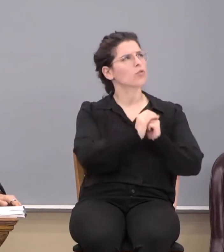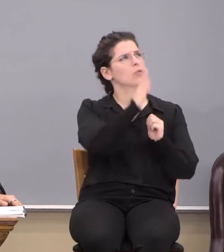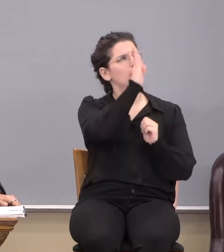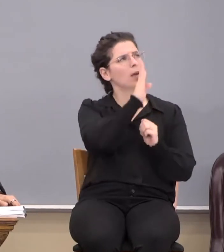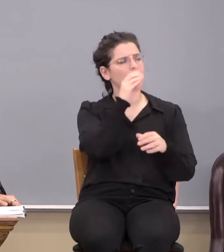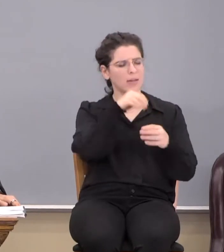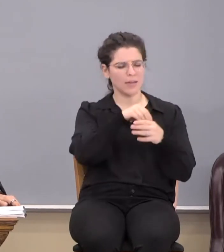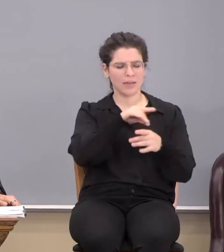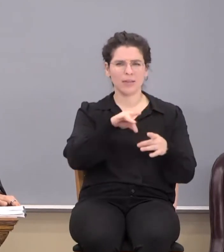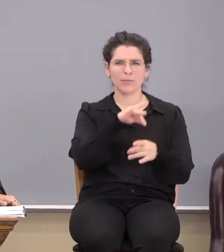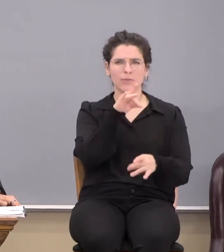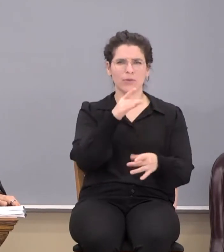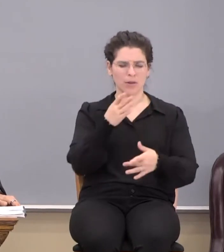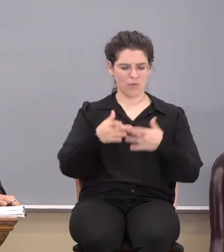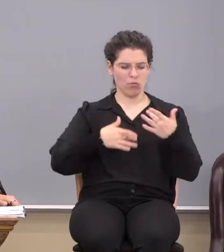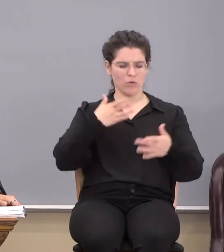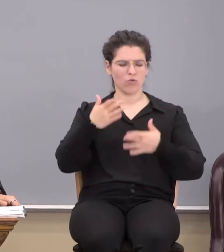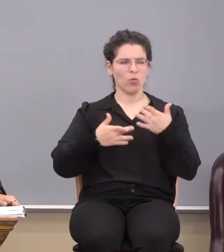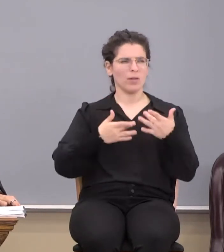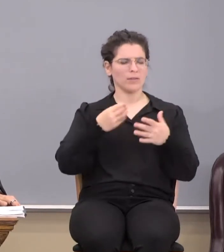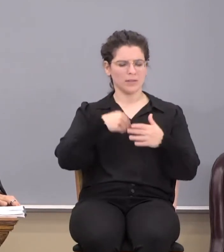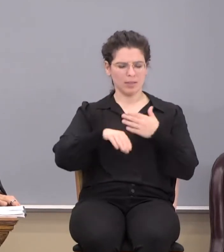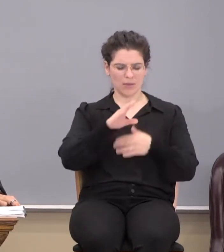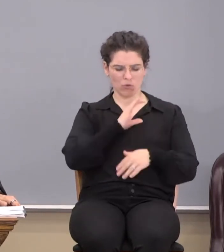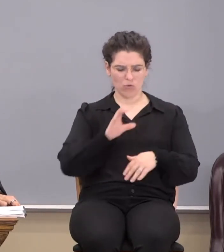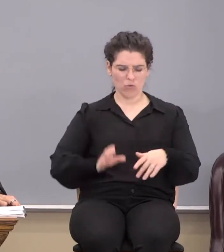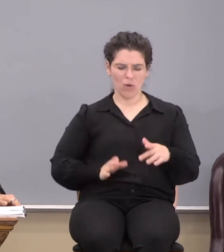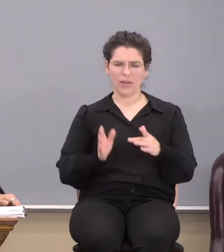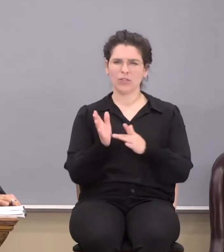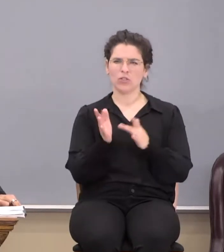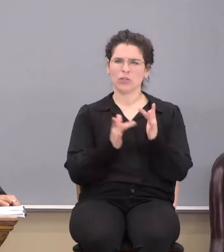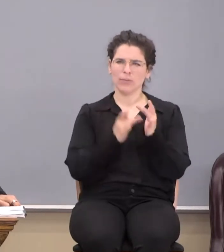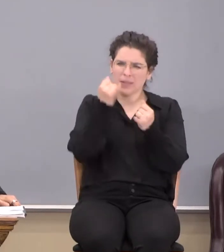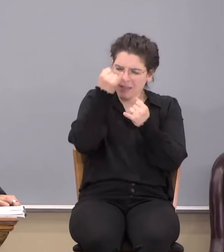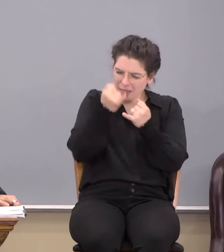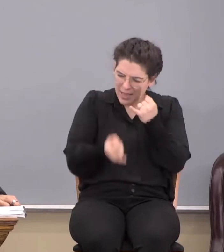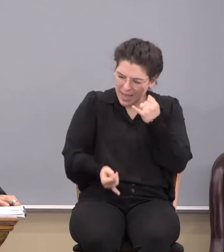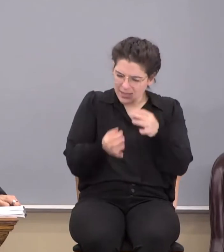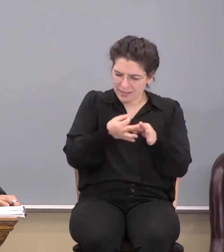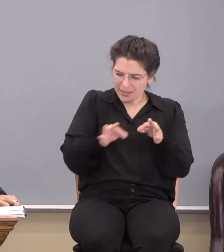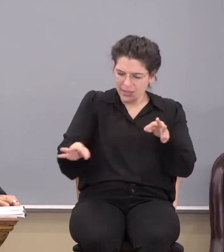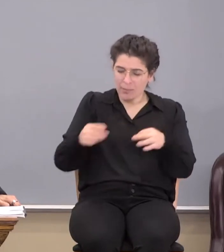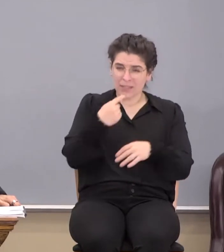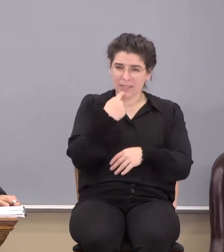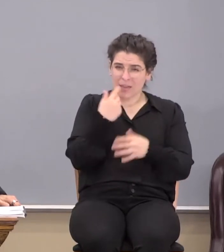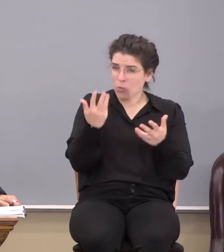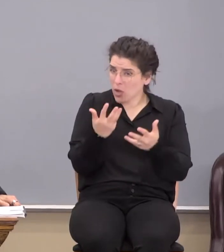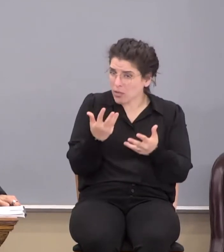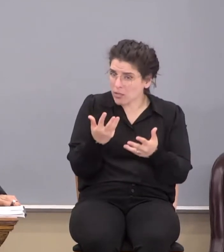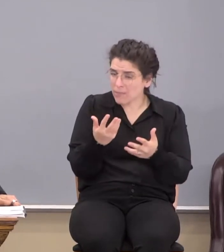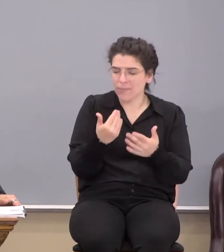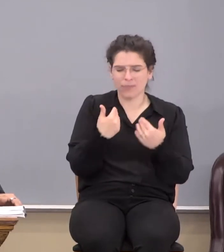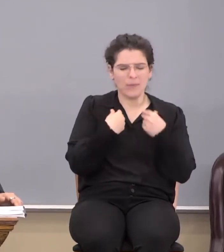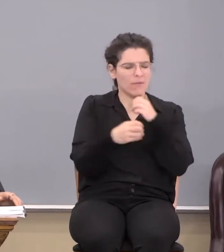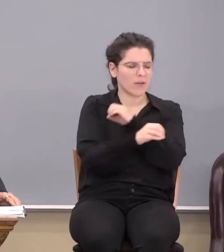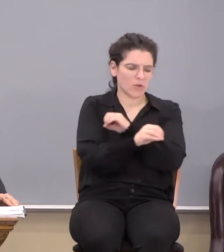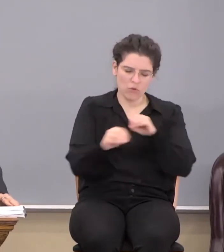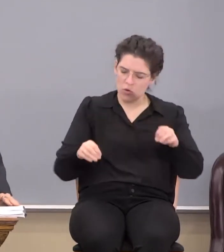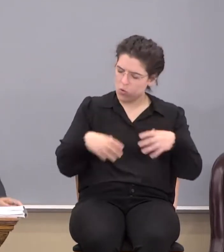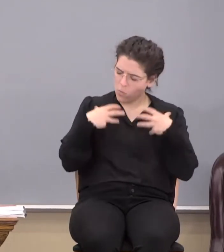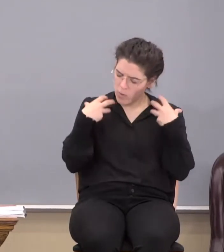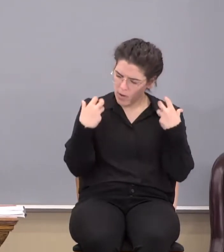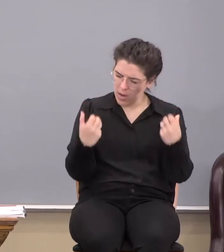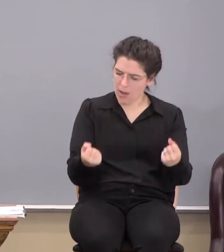in the Spirit and rejoice in Christ Jesus. Now, what's that last statement say? And have what? No